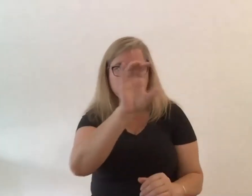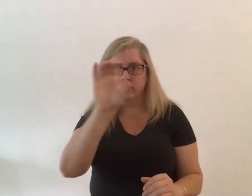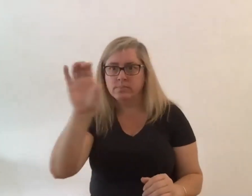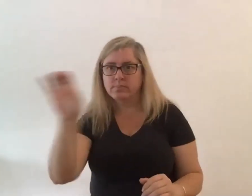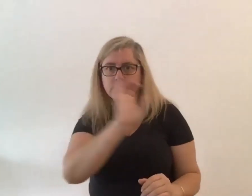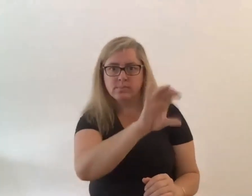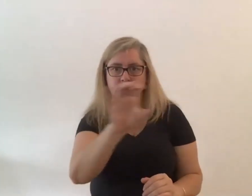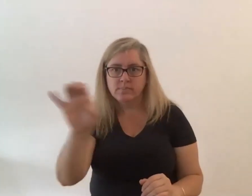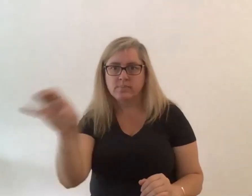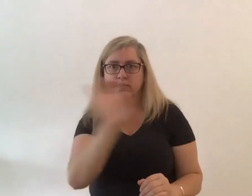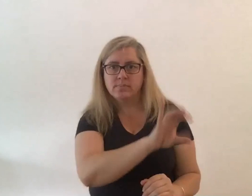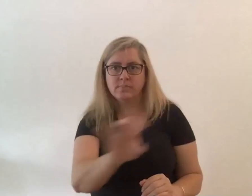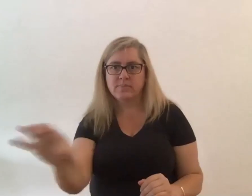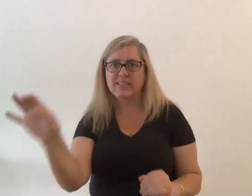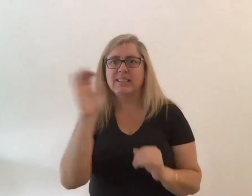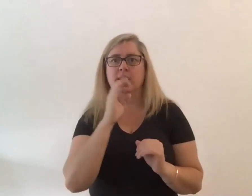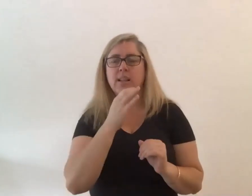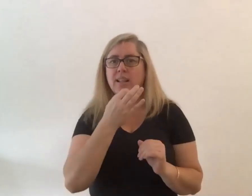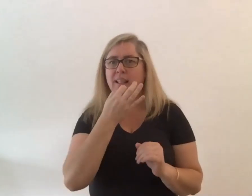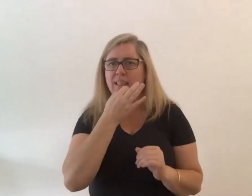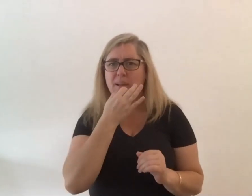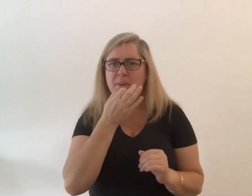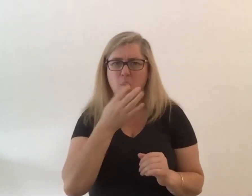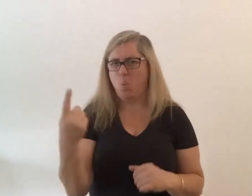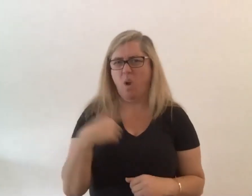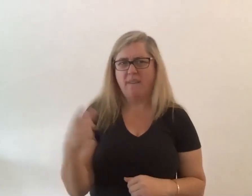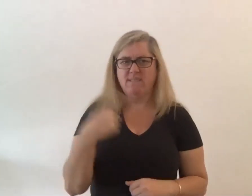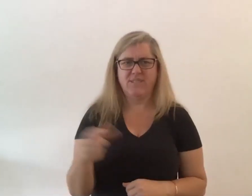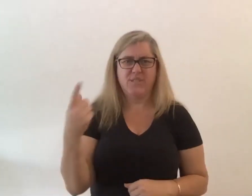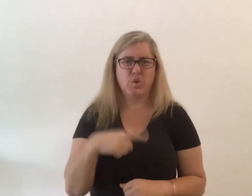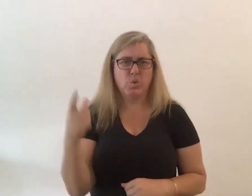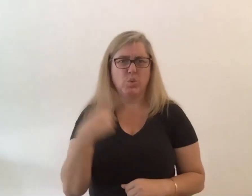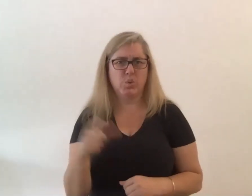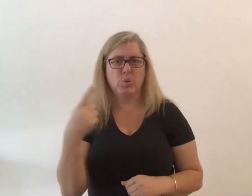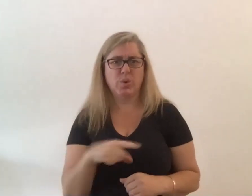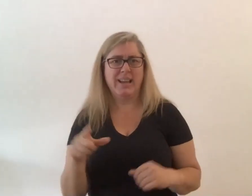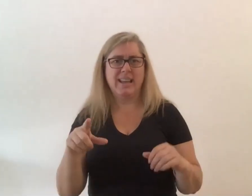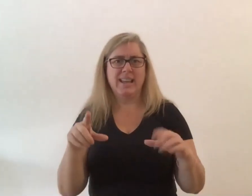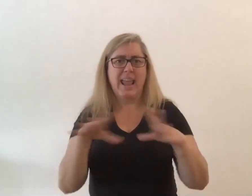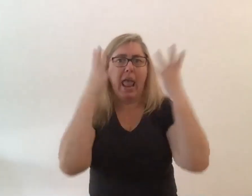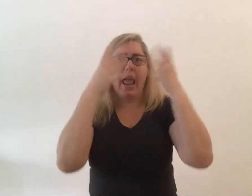it's kind of like why are we doing this why is everything so square and regimented